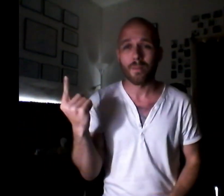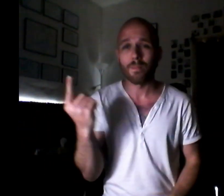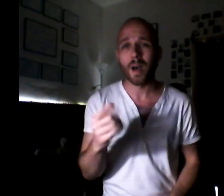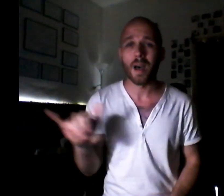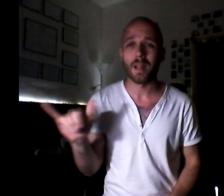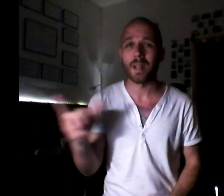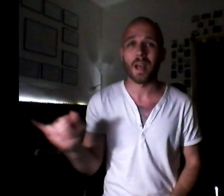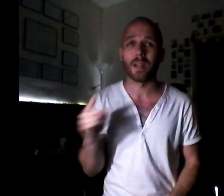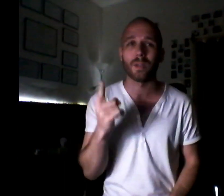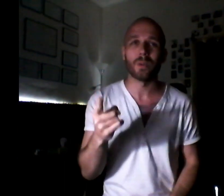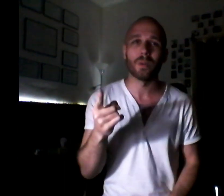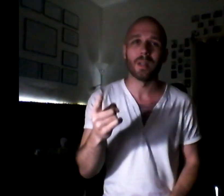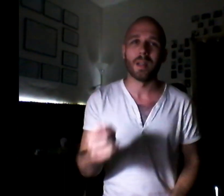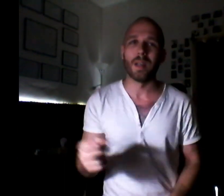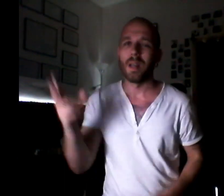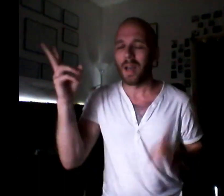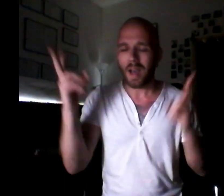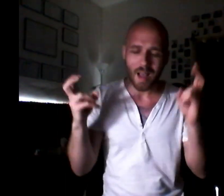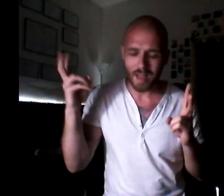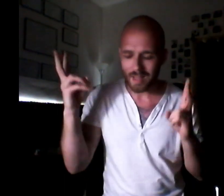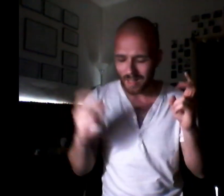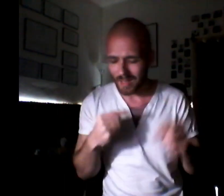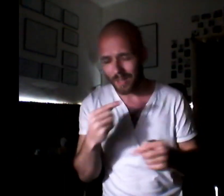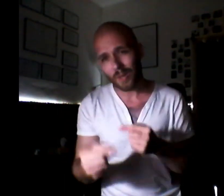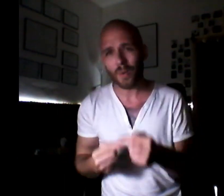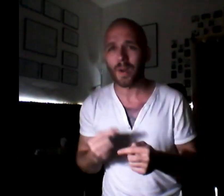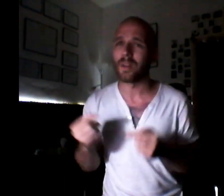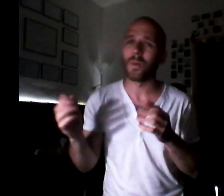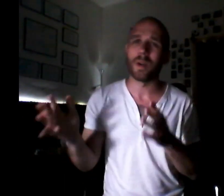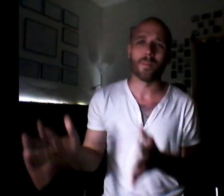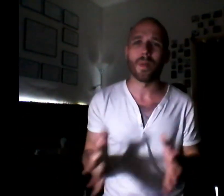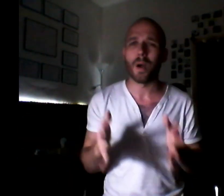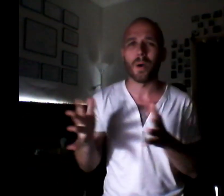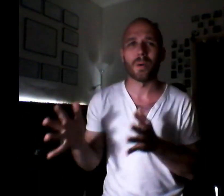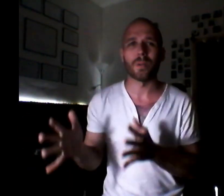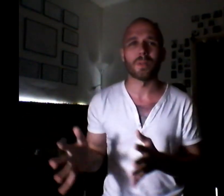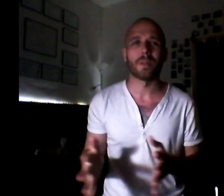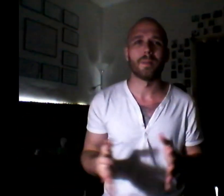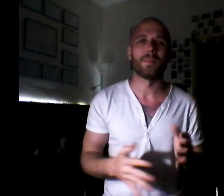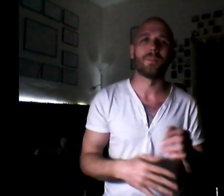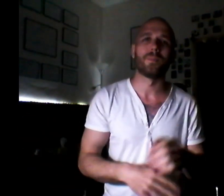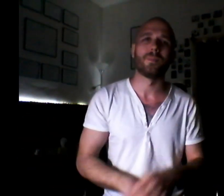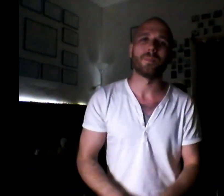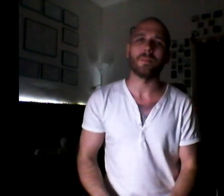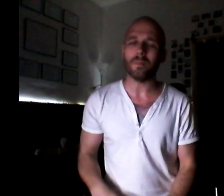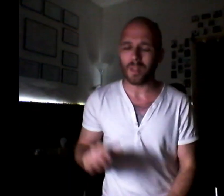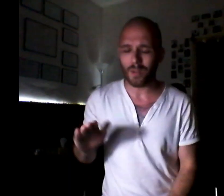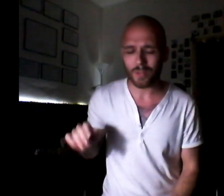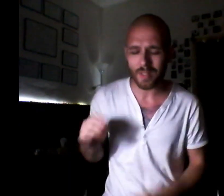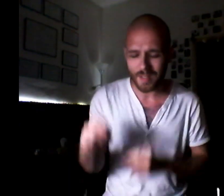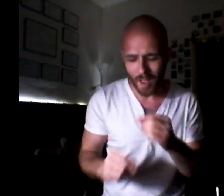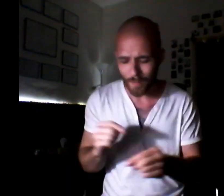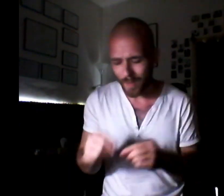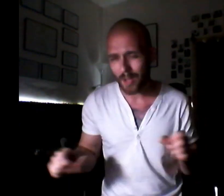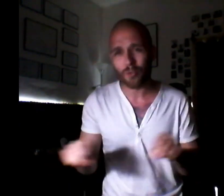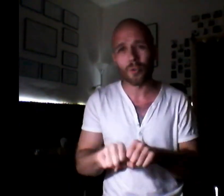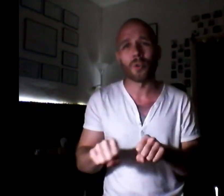somebody like you? I hear you when the wind blows You used to turn my